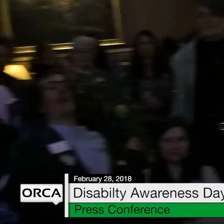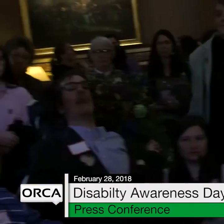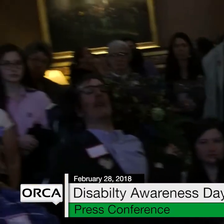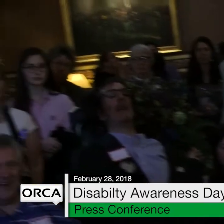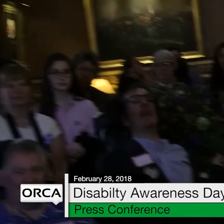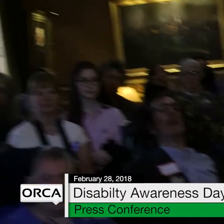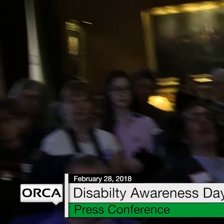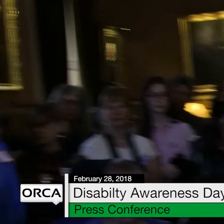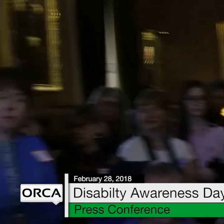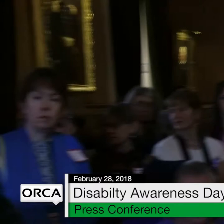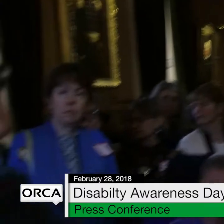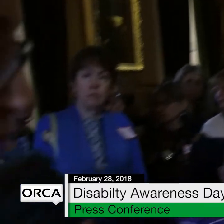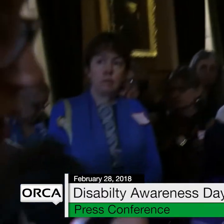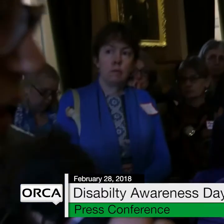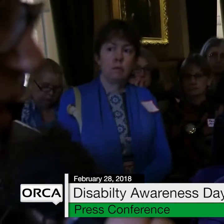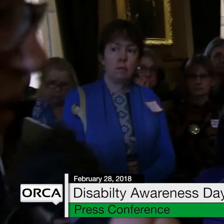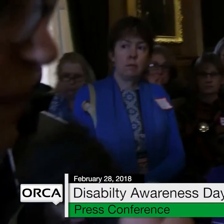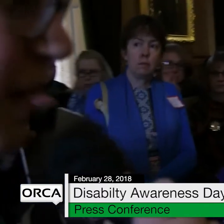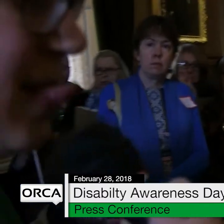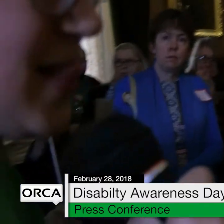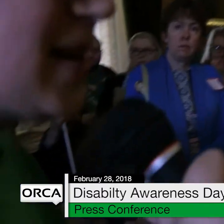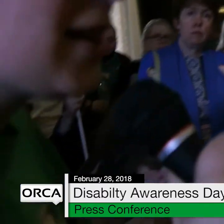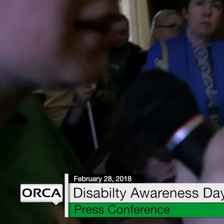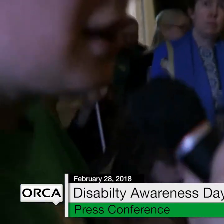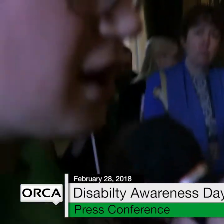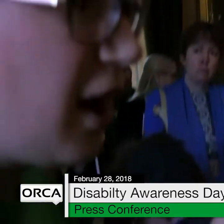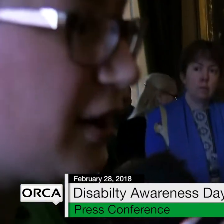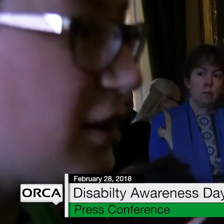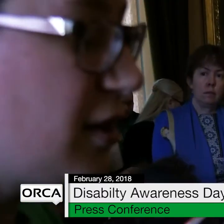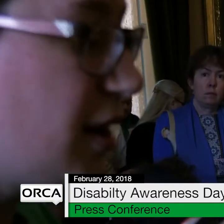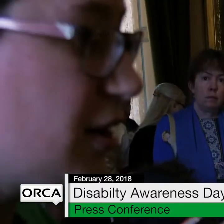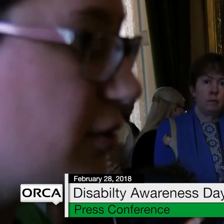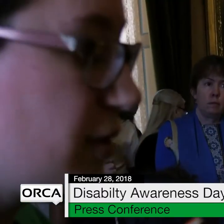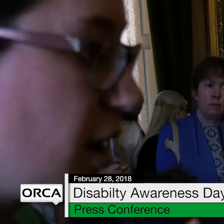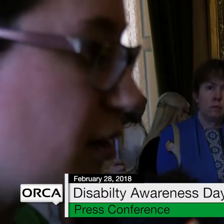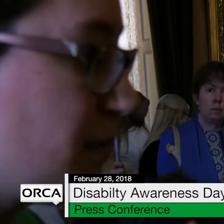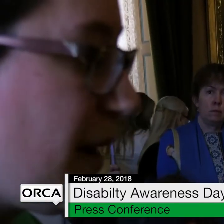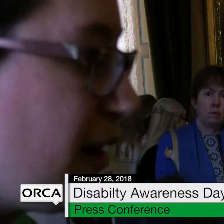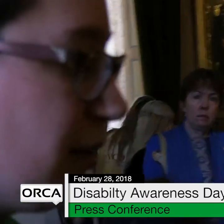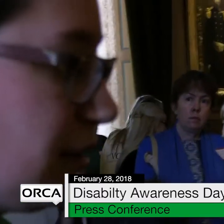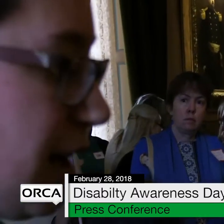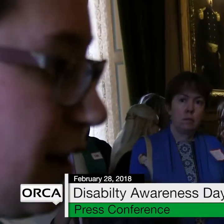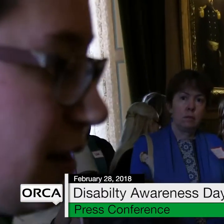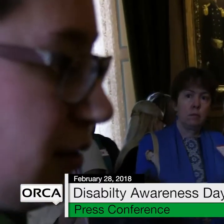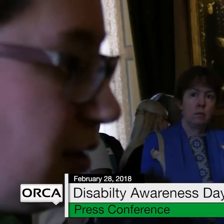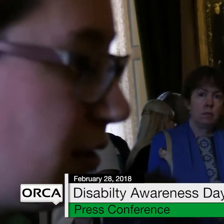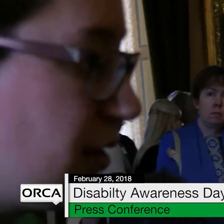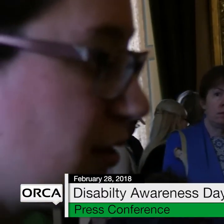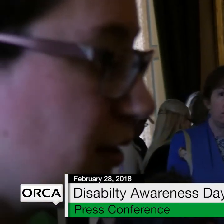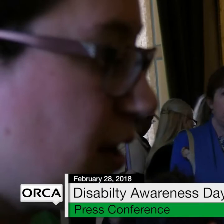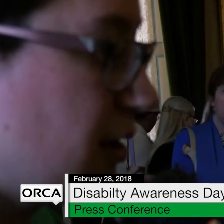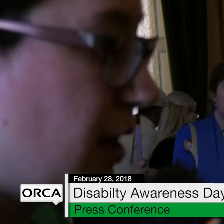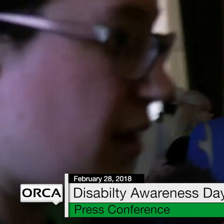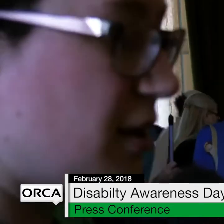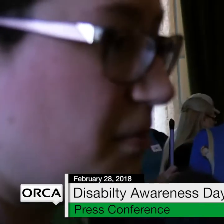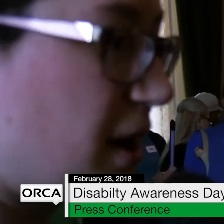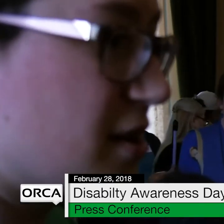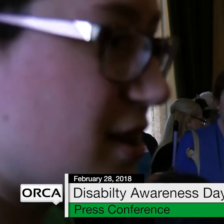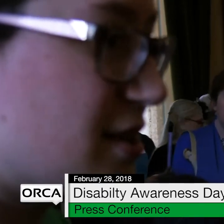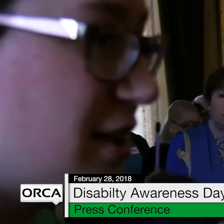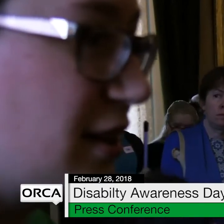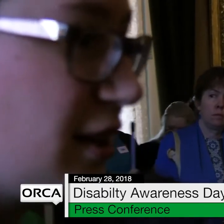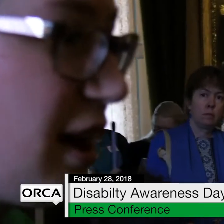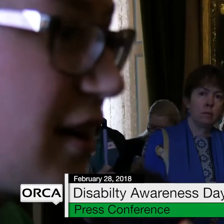I have a question on, I know that you've talked about, like, the legal aid